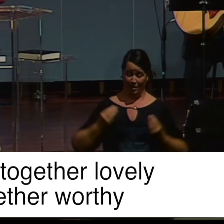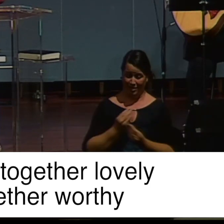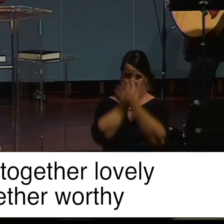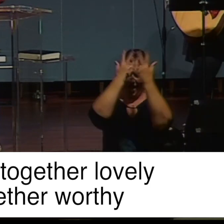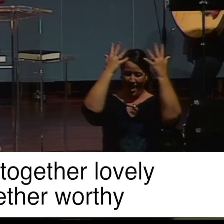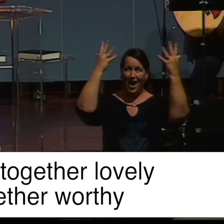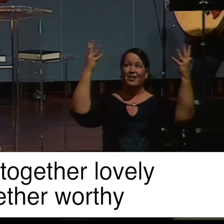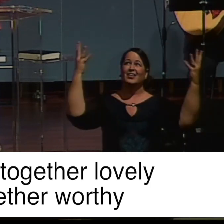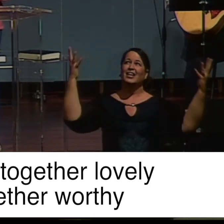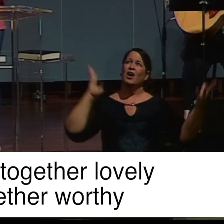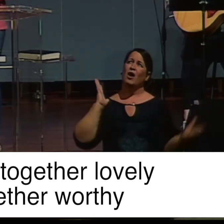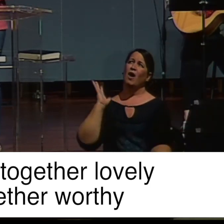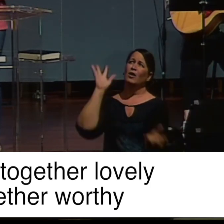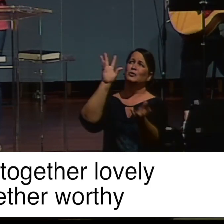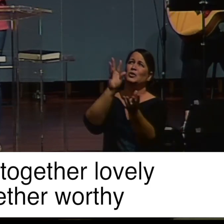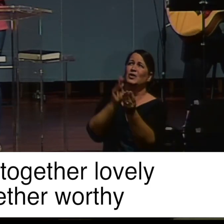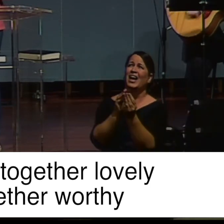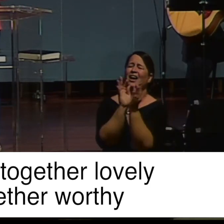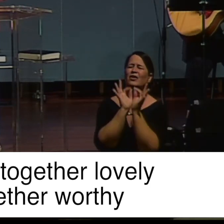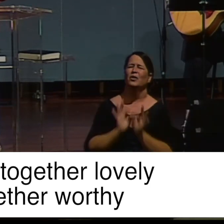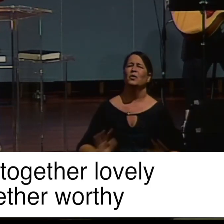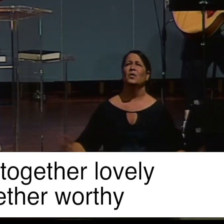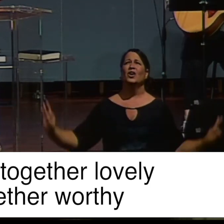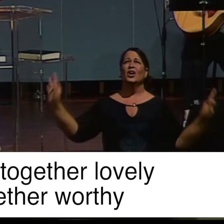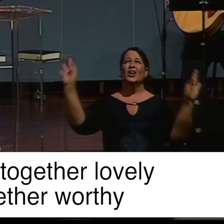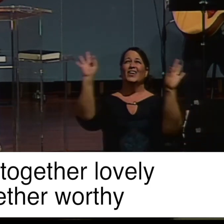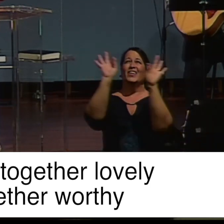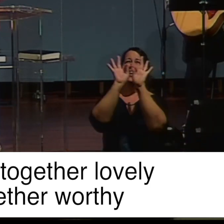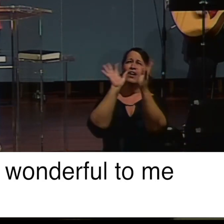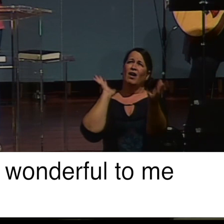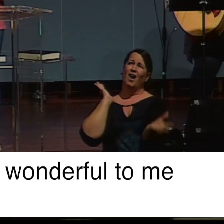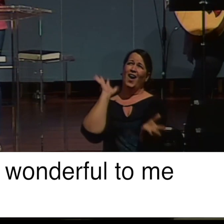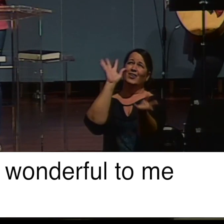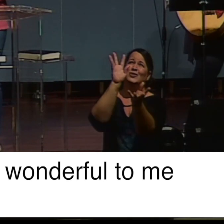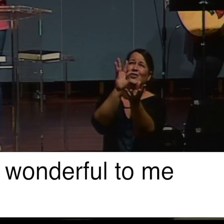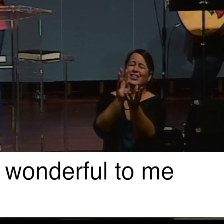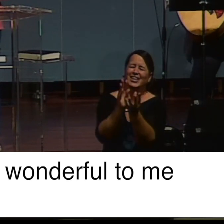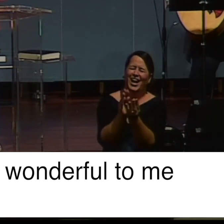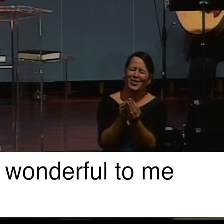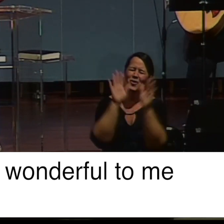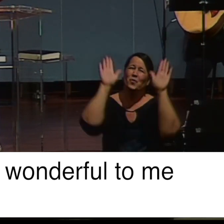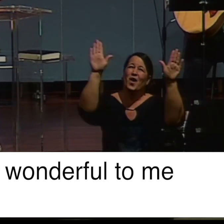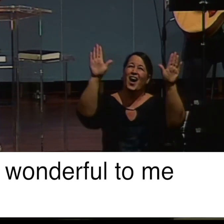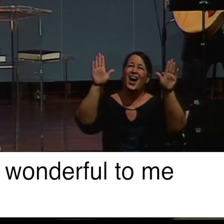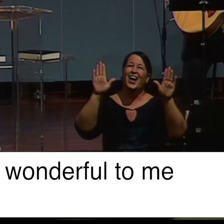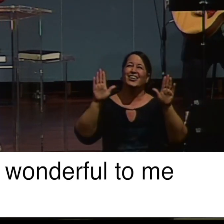lovely, all together worthy, all together